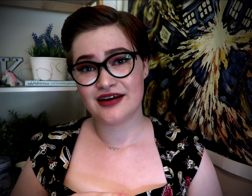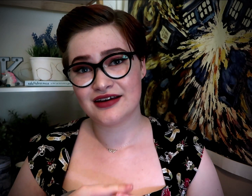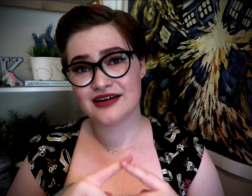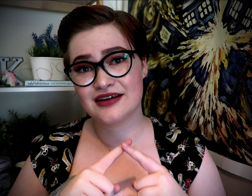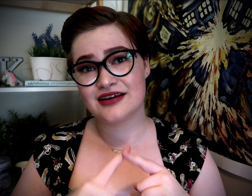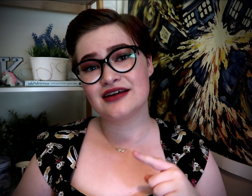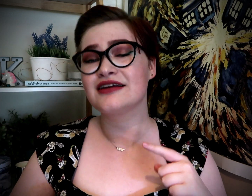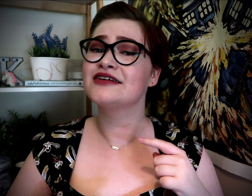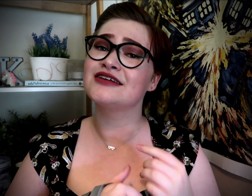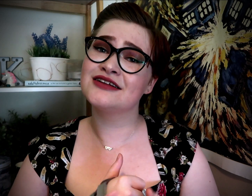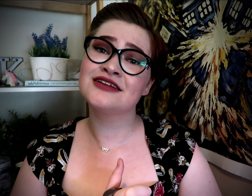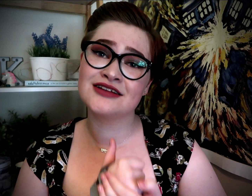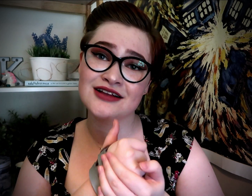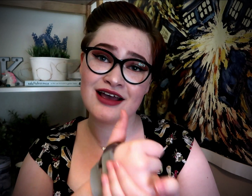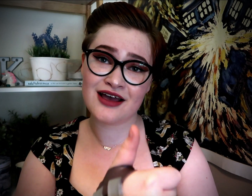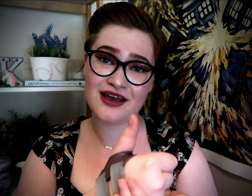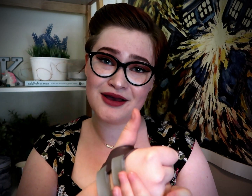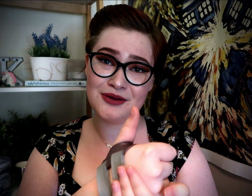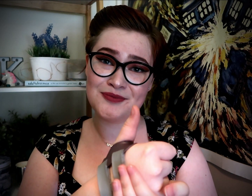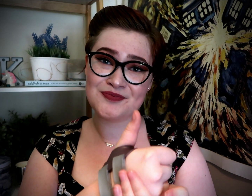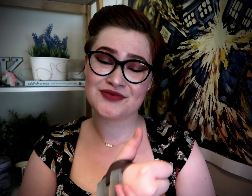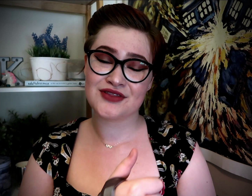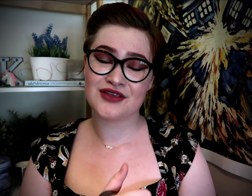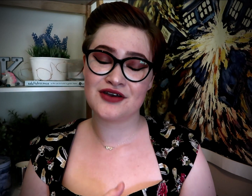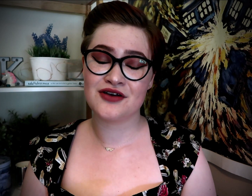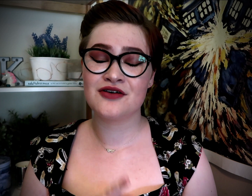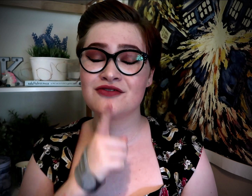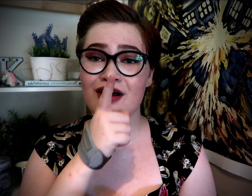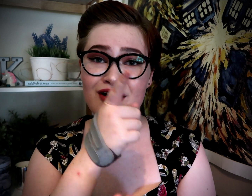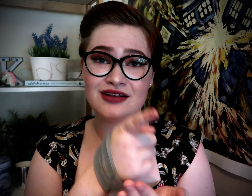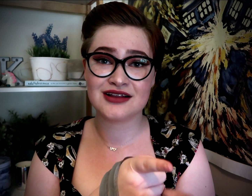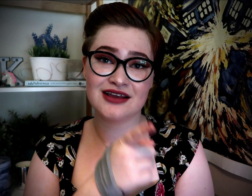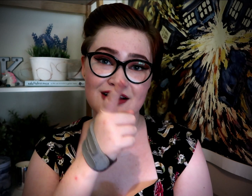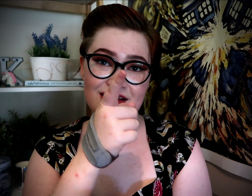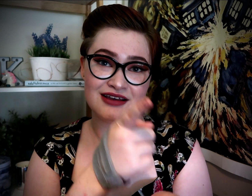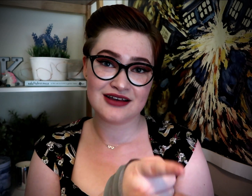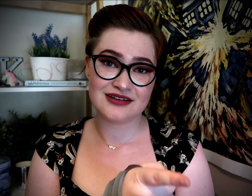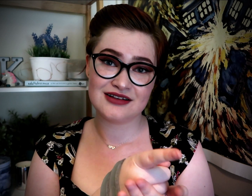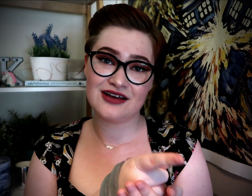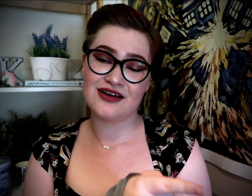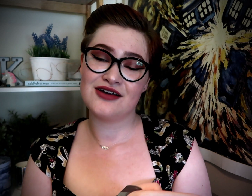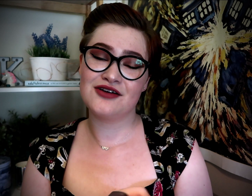can't help falling in love